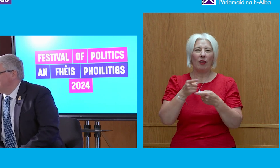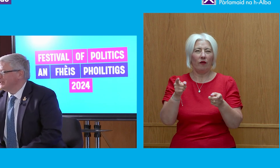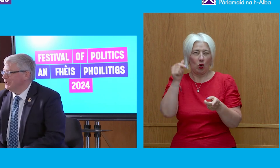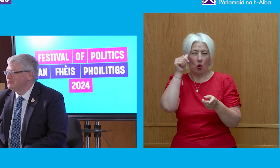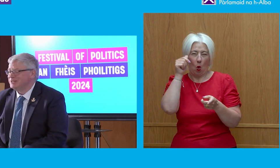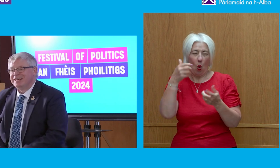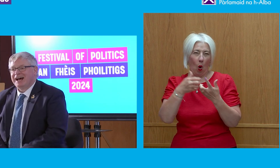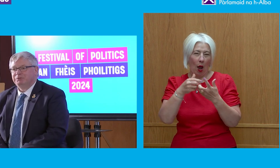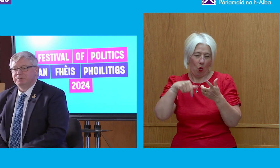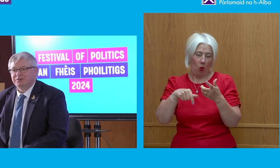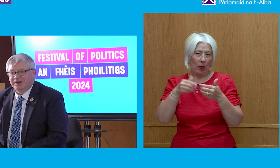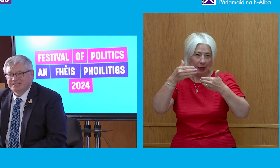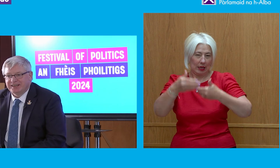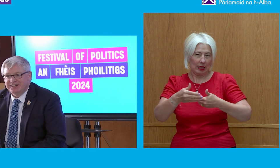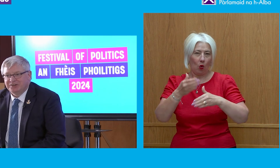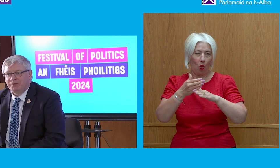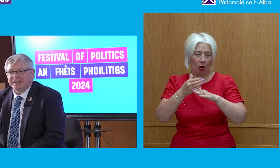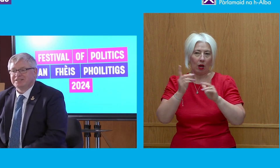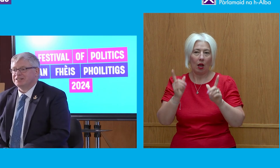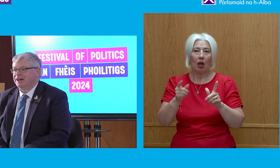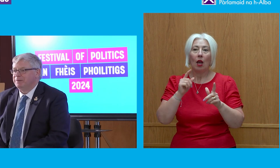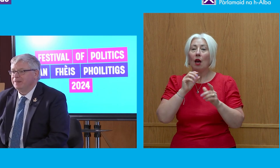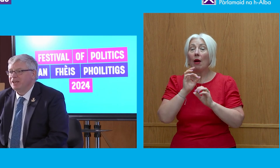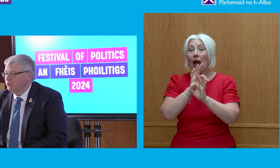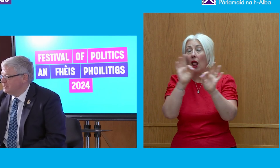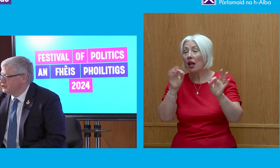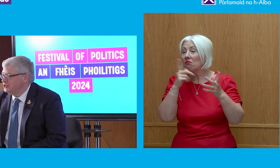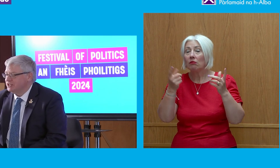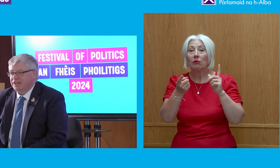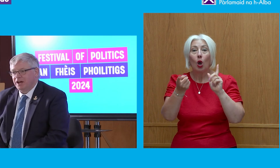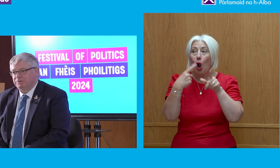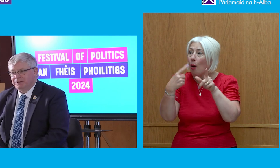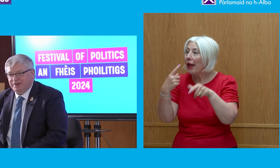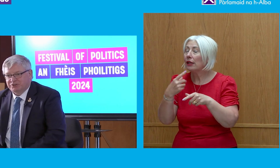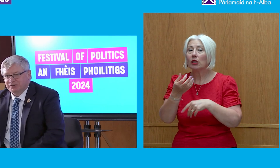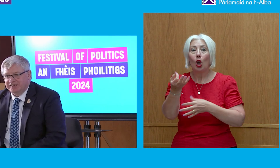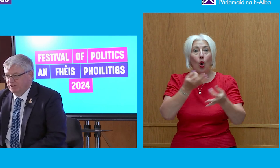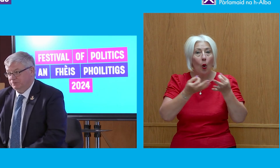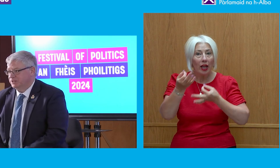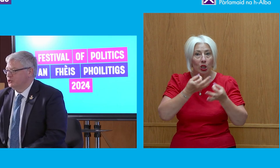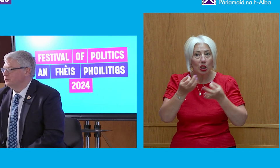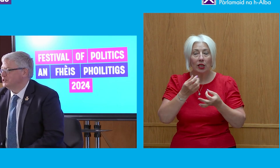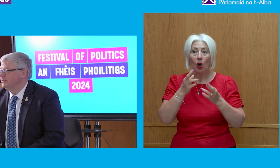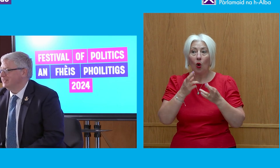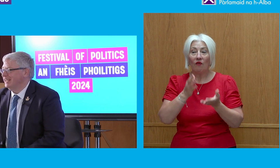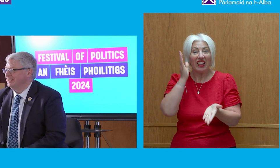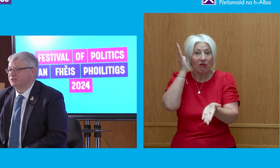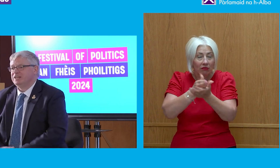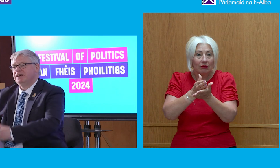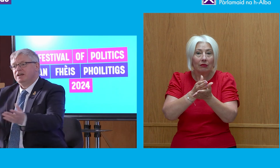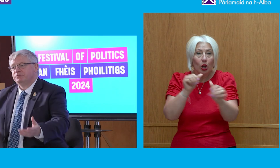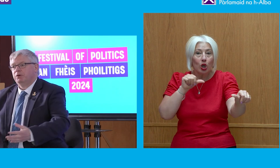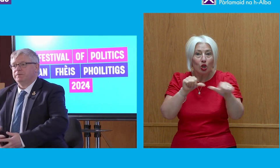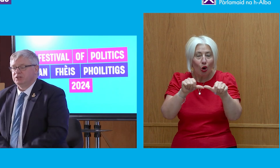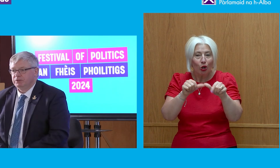will know how it goes. I will be inviting comments, questions, hopefully factually, hopefully short, so we can get a